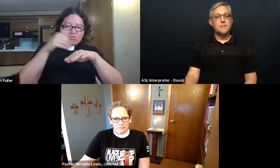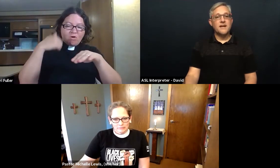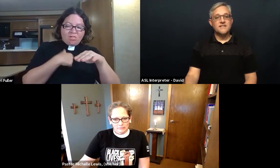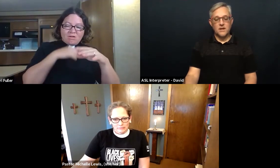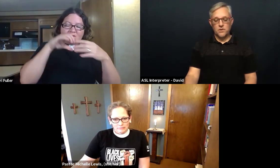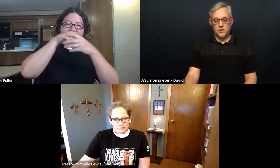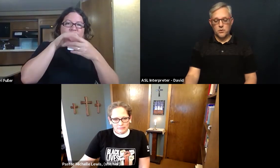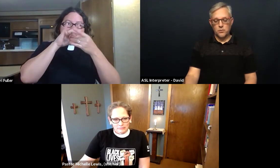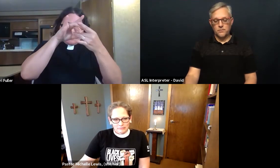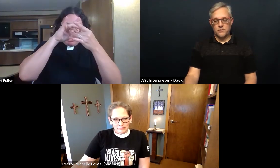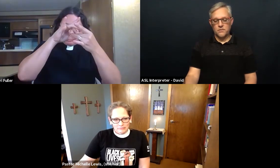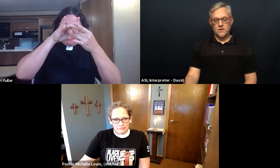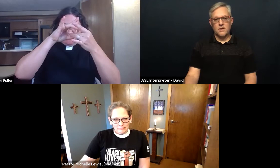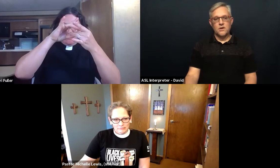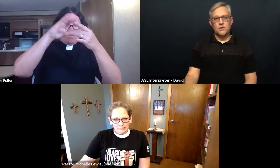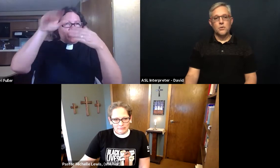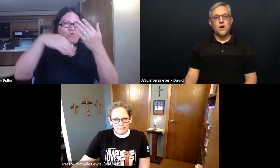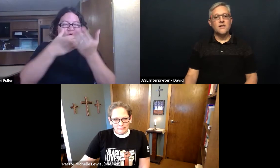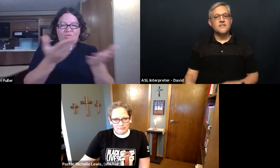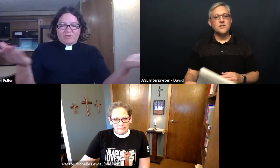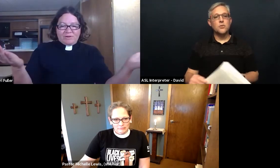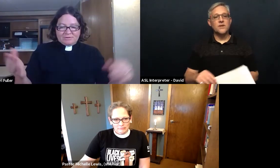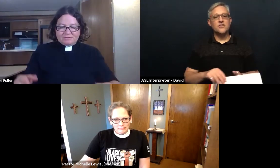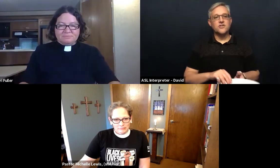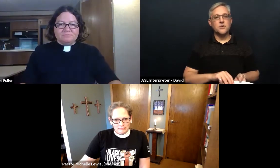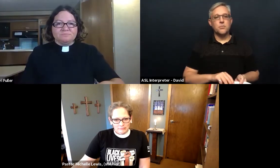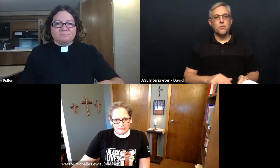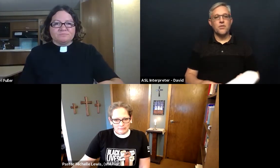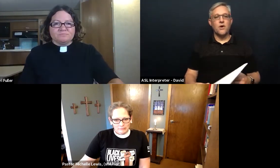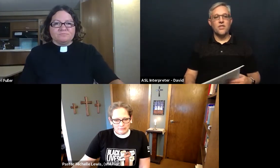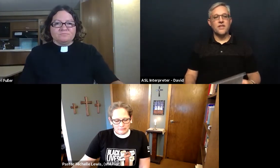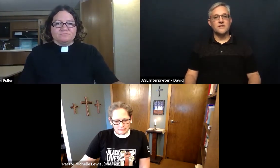by side with you you call us into relationship with all things